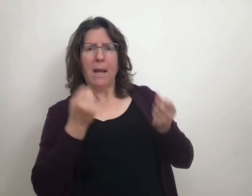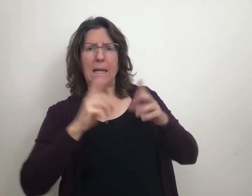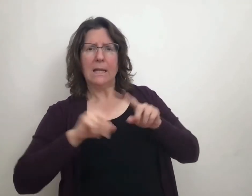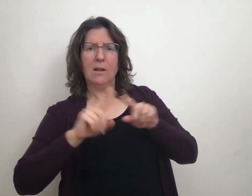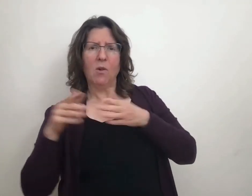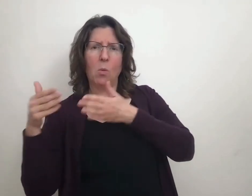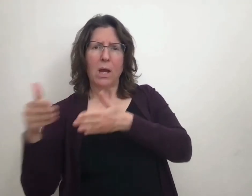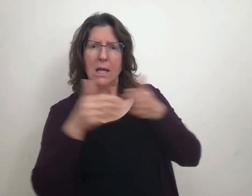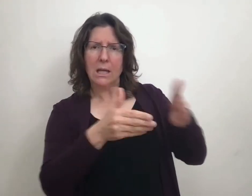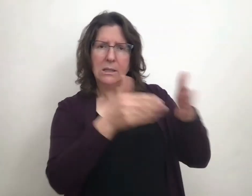problems.